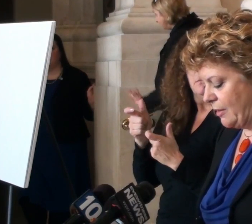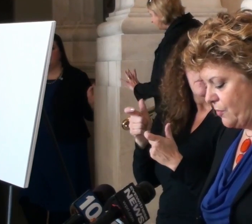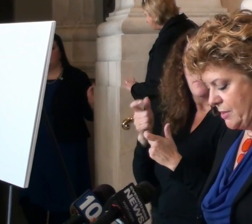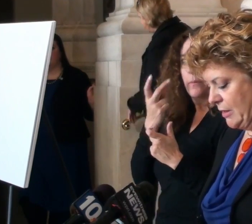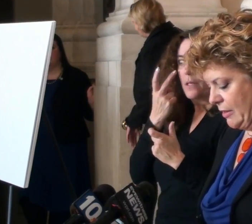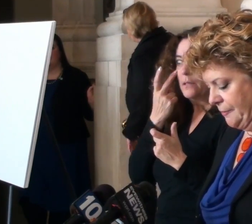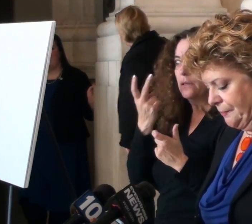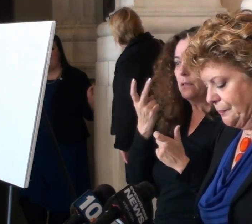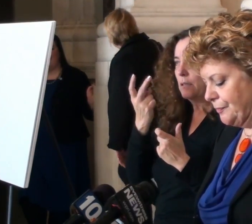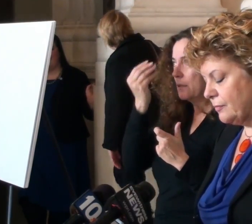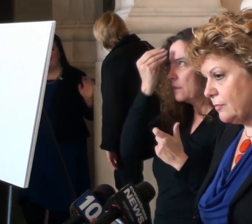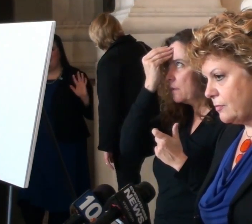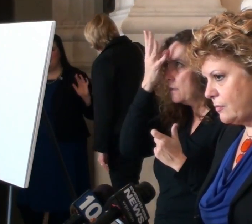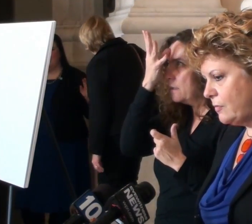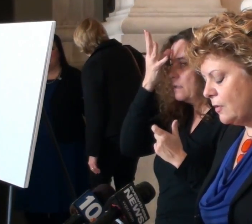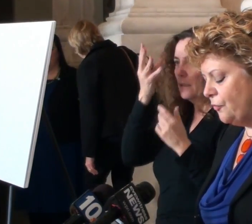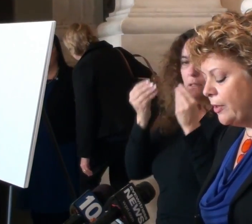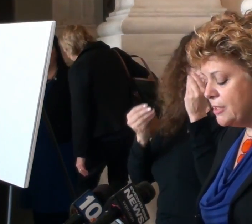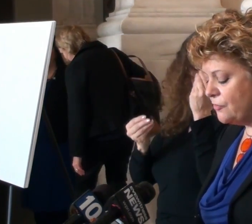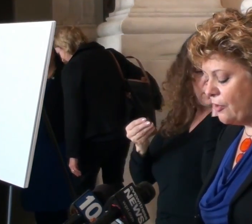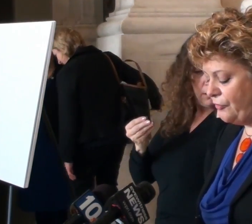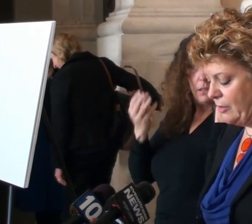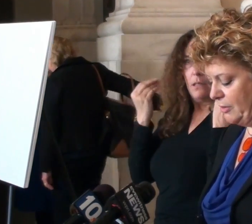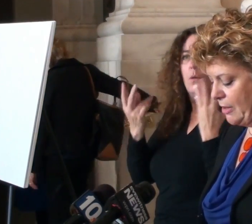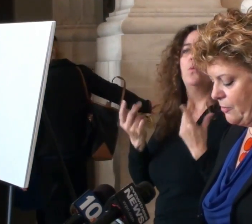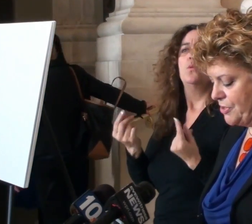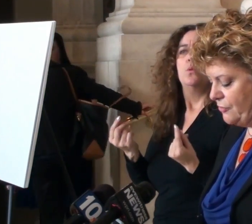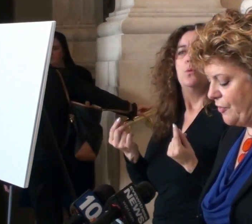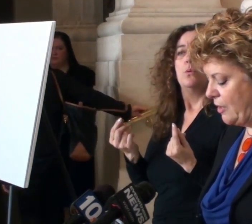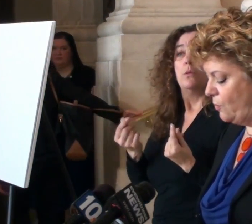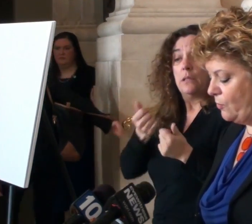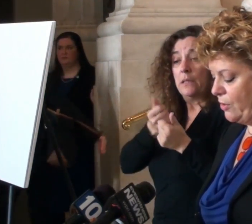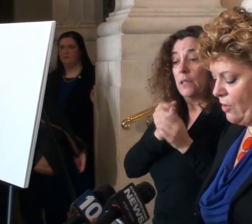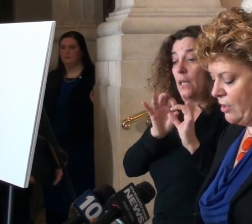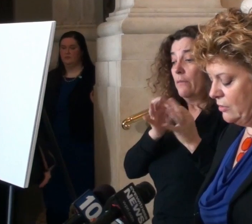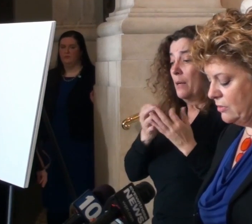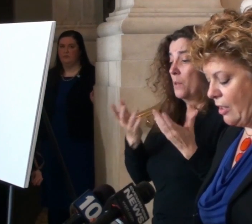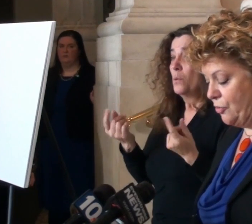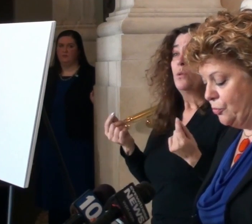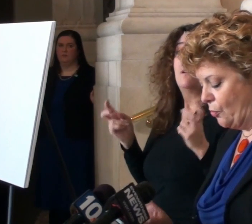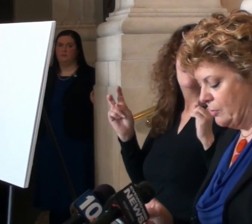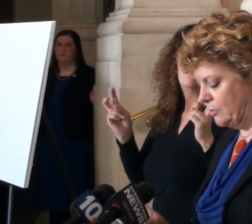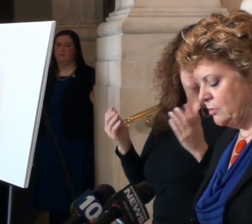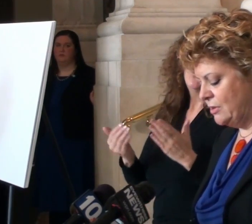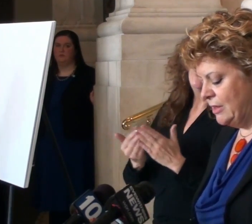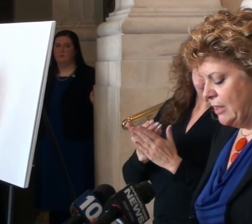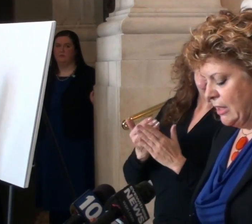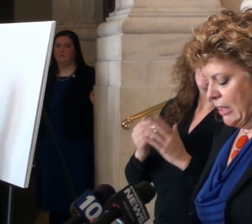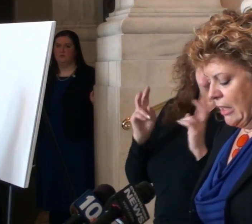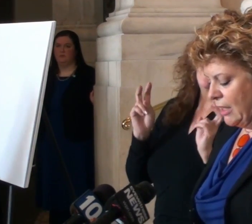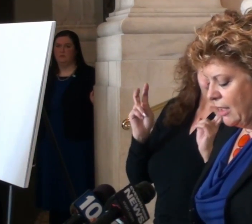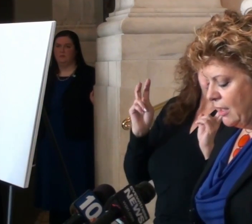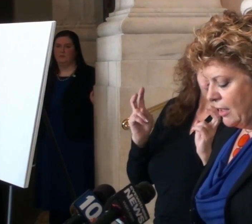images from that grisly night. For each of our family members to find what we call our new normal.